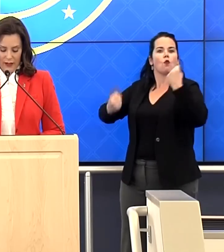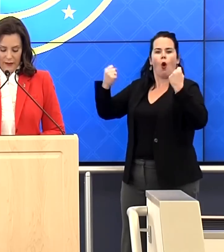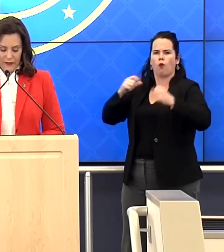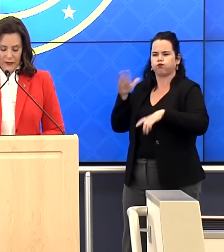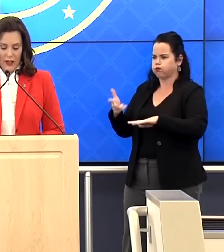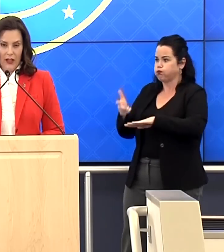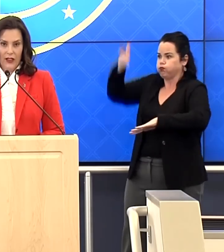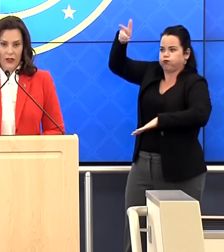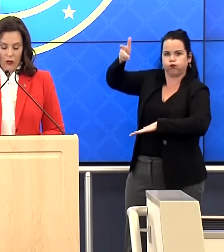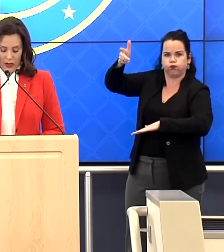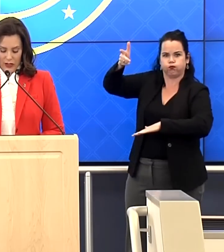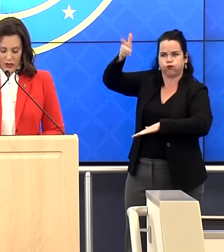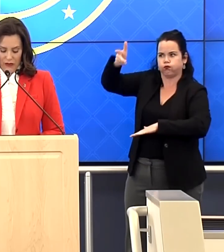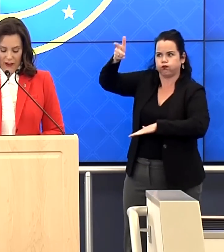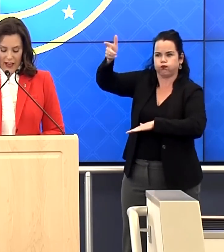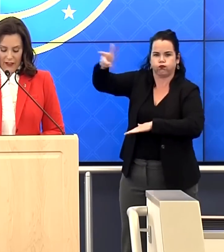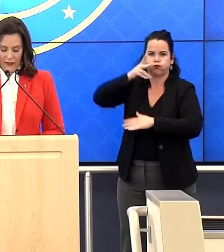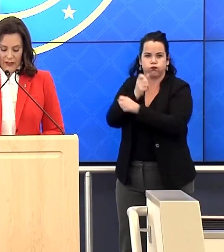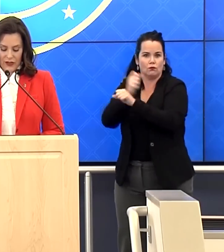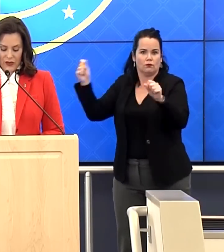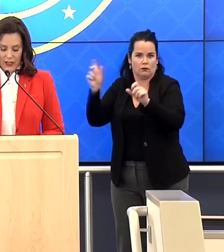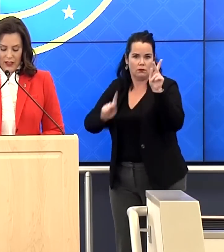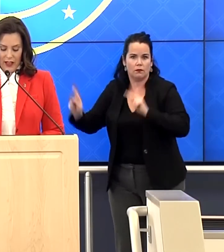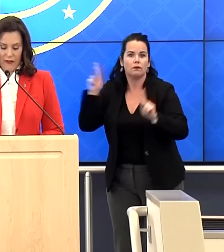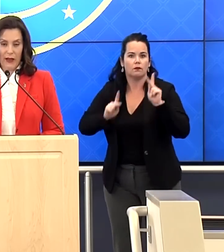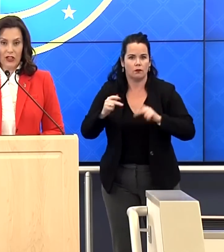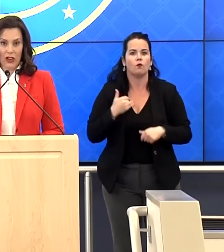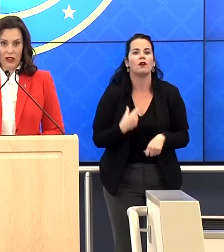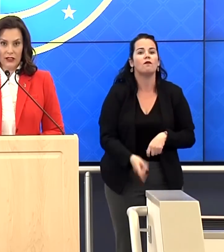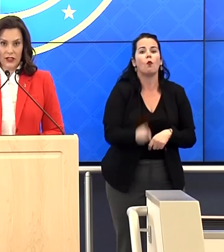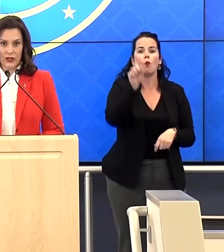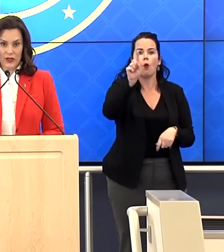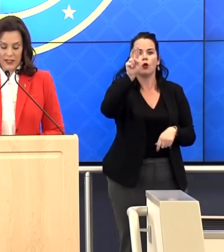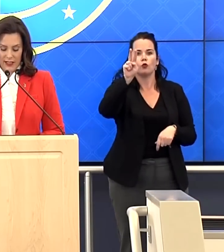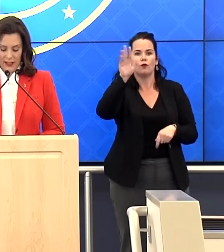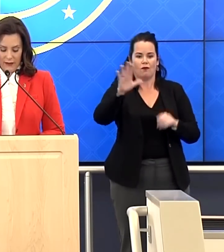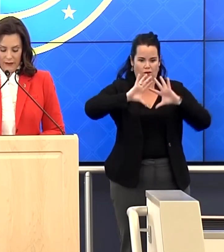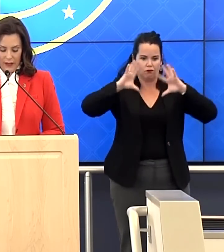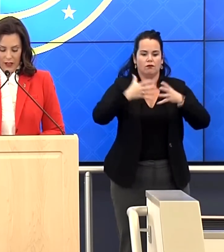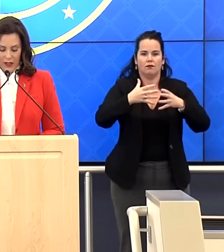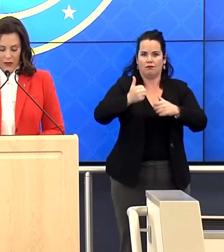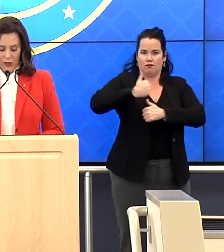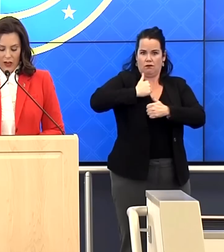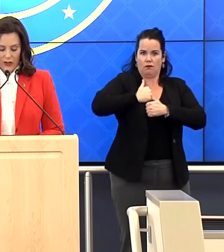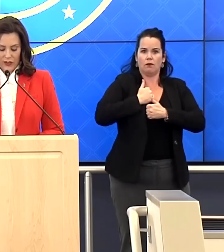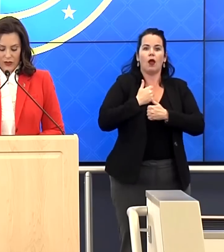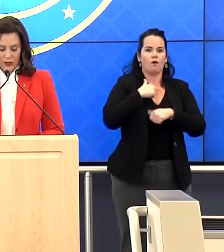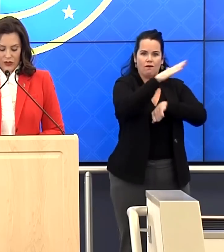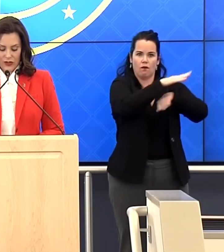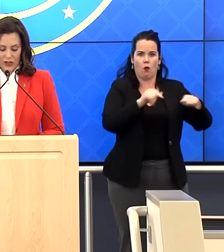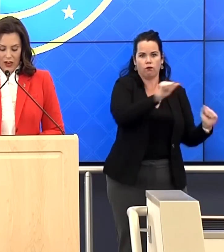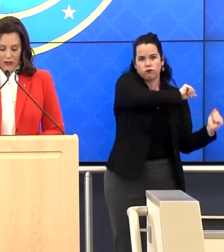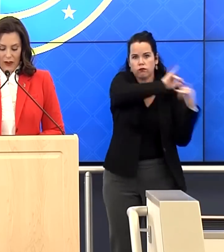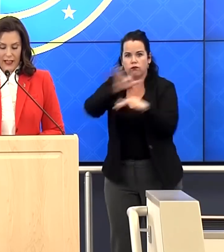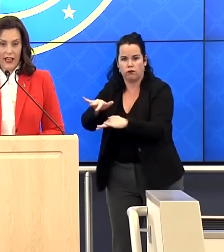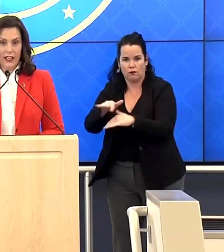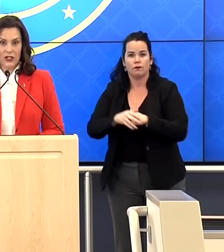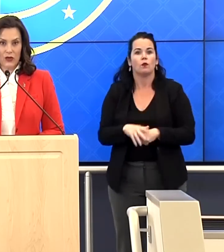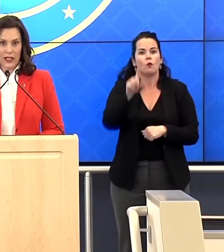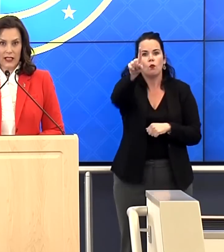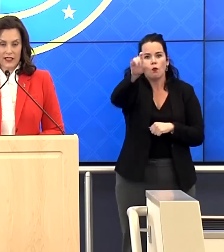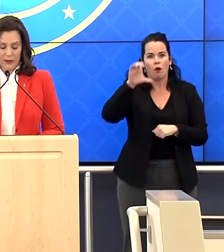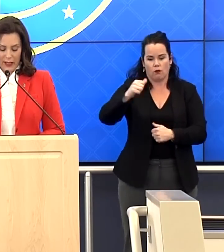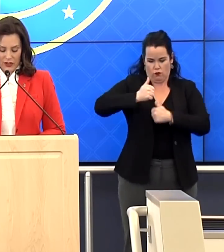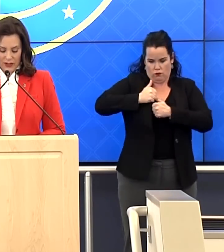the area. The 125 infantry have been called to the scene. 100 soldiers are ready